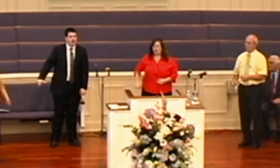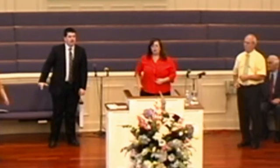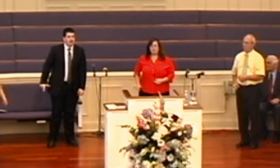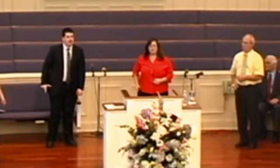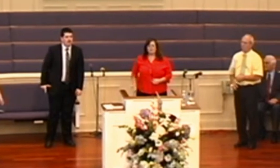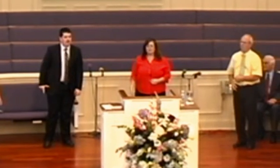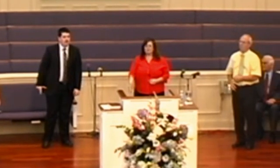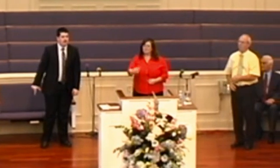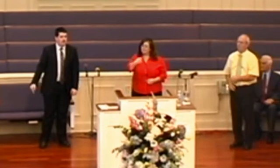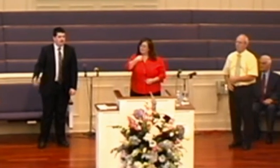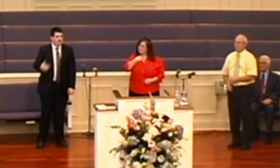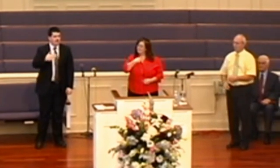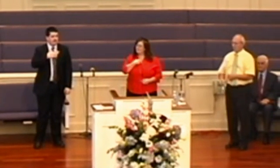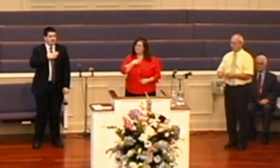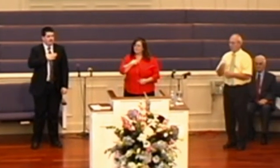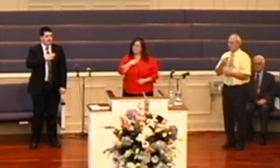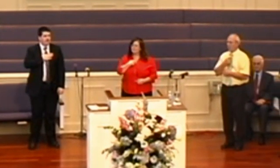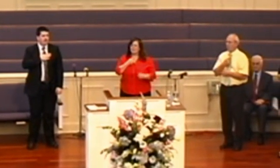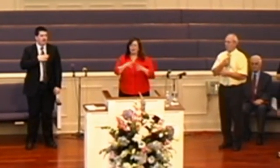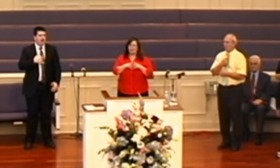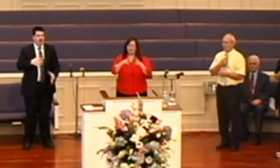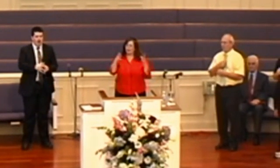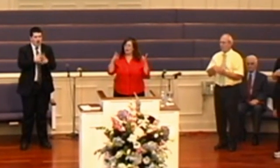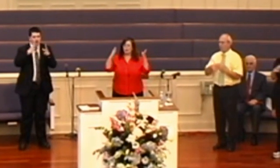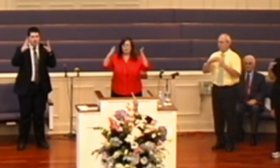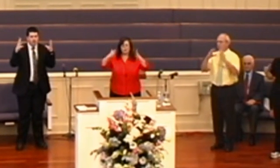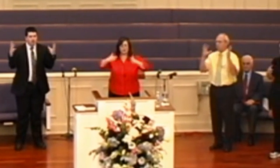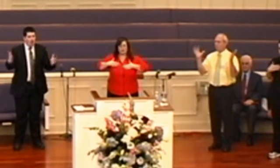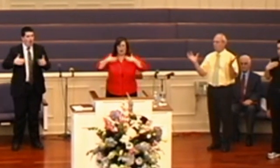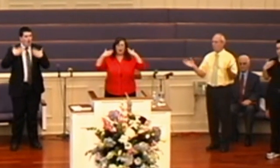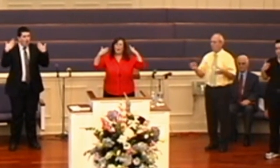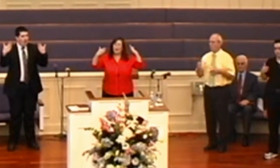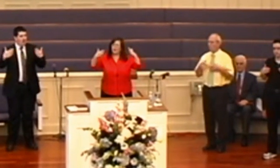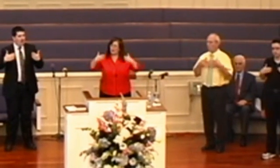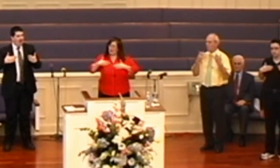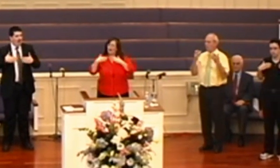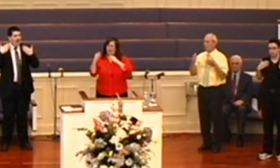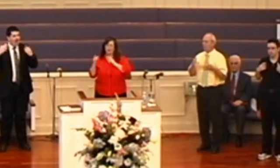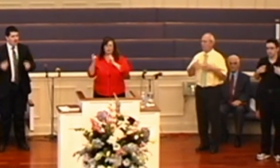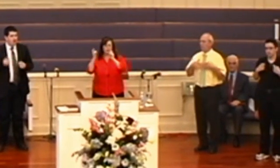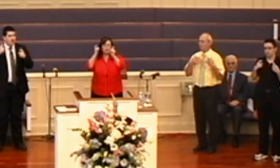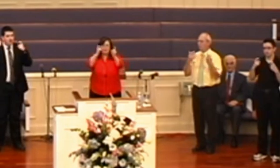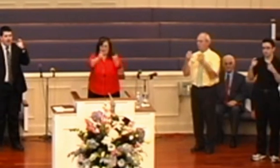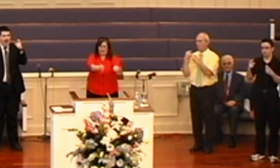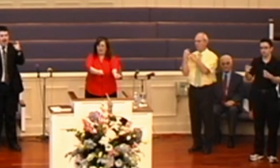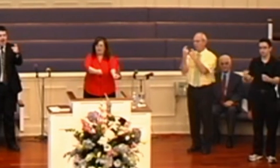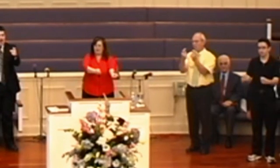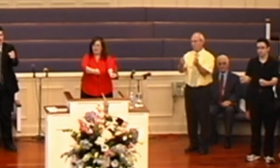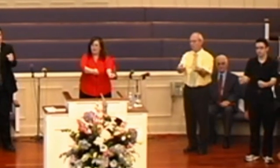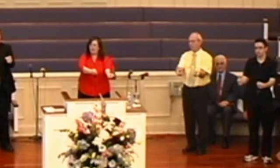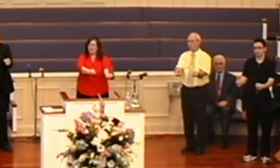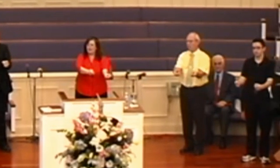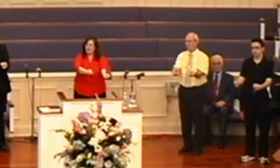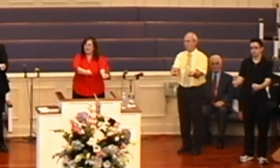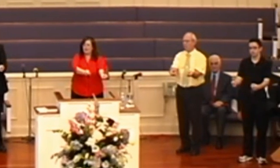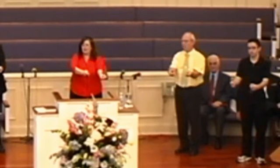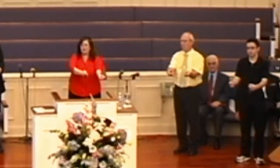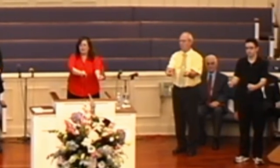Lord I am so glad you gave